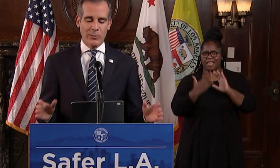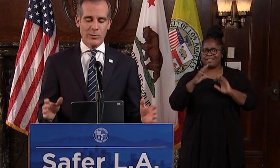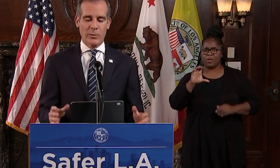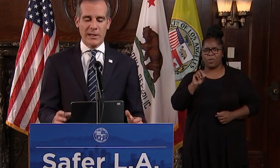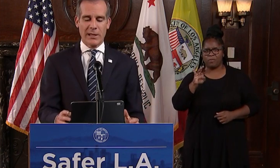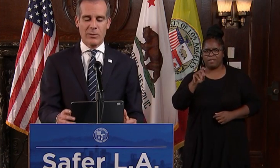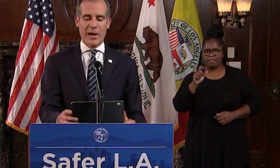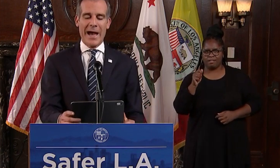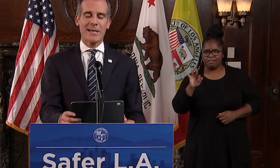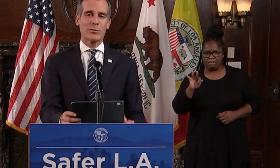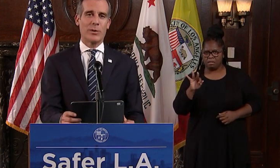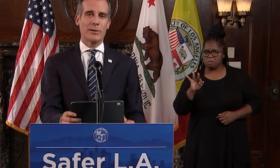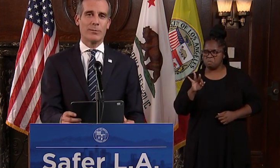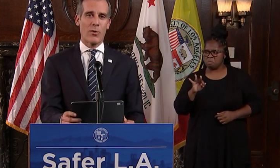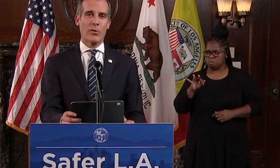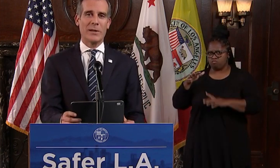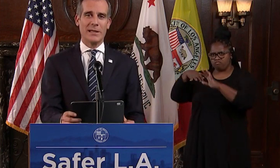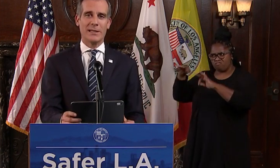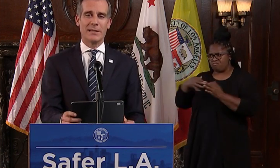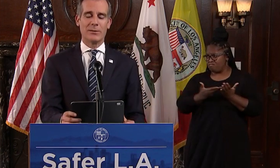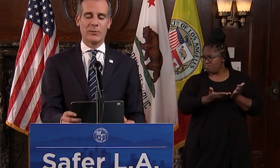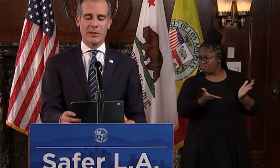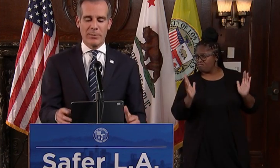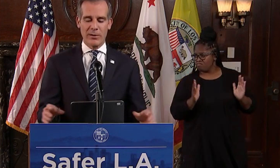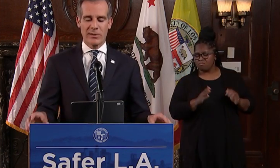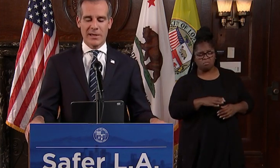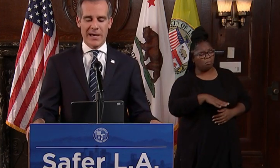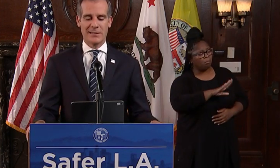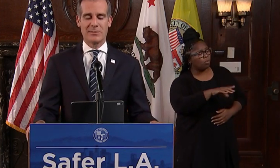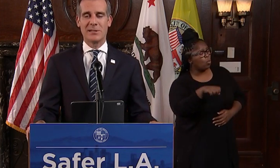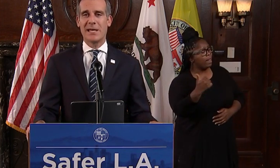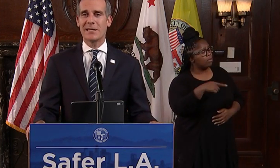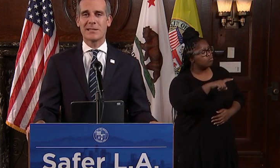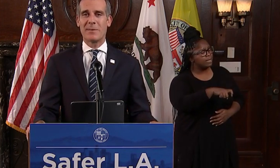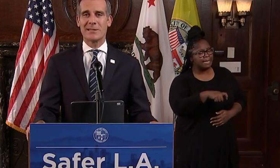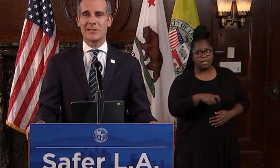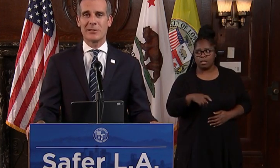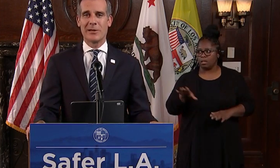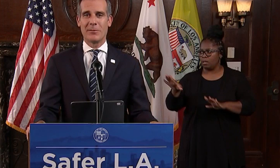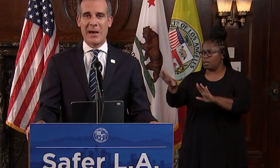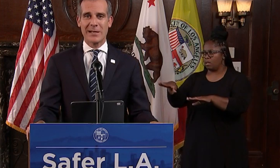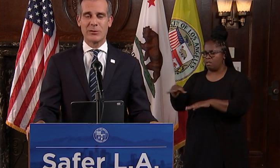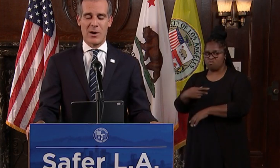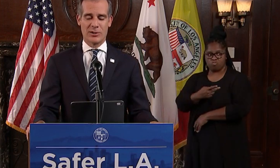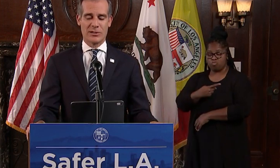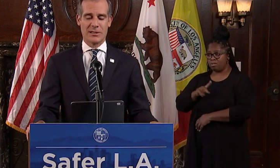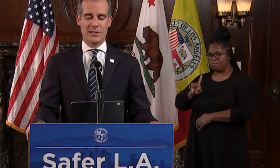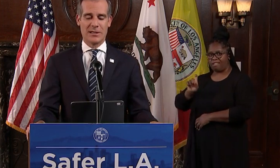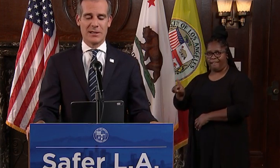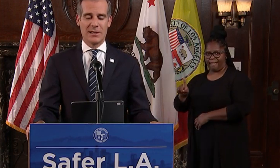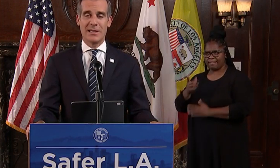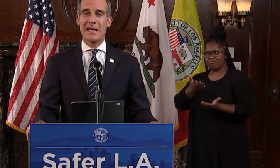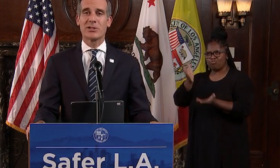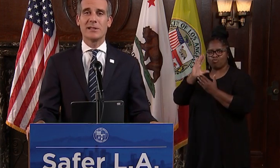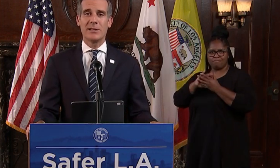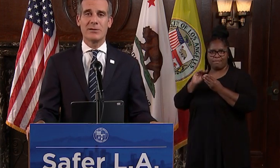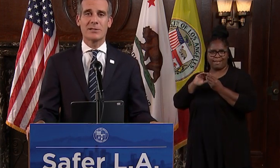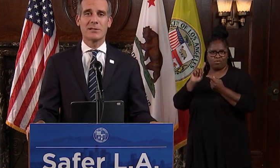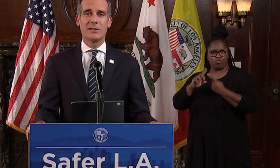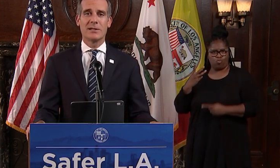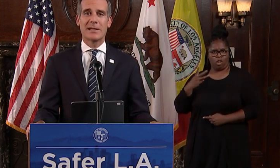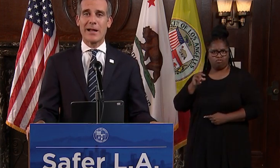And when we were asked what more we needed we both asked him to take this message back to Washington that